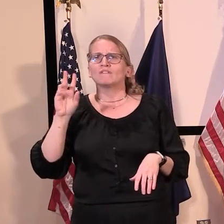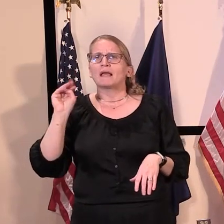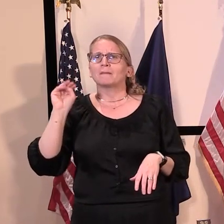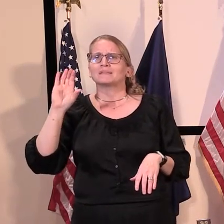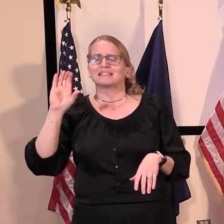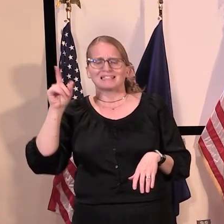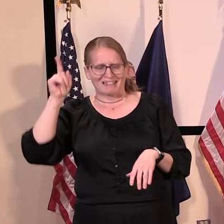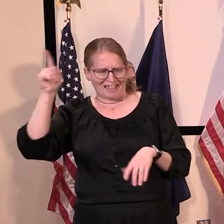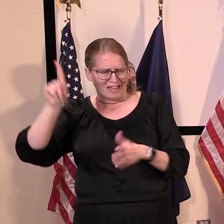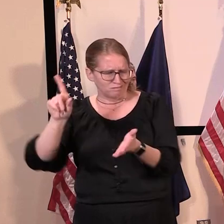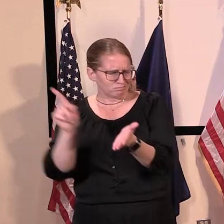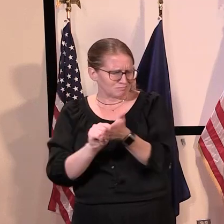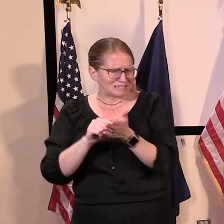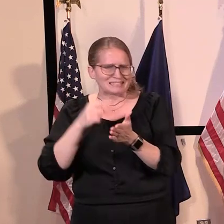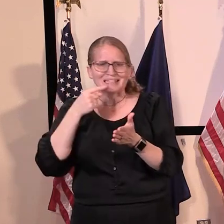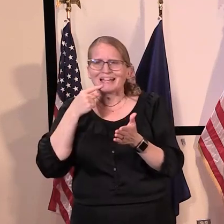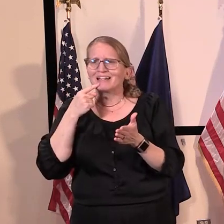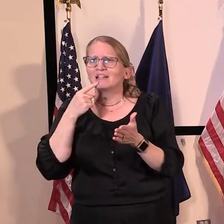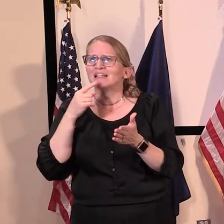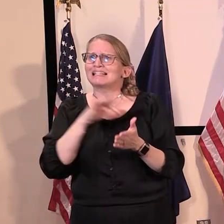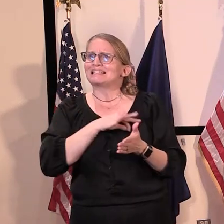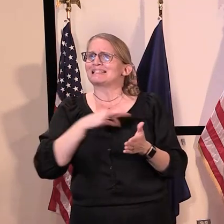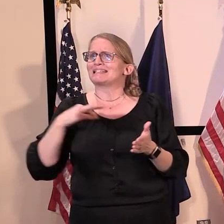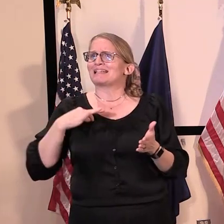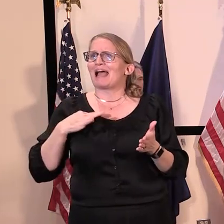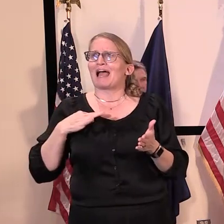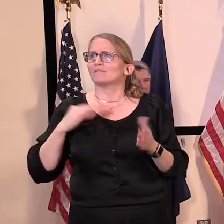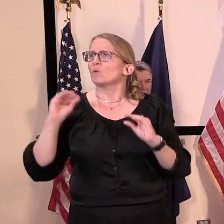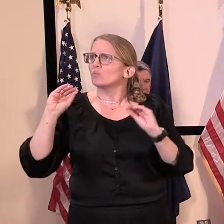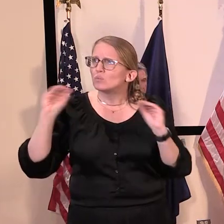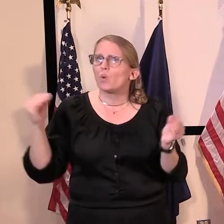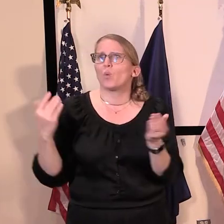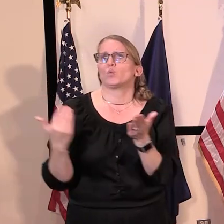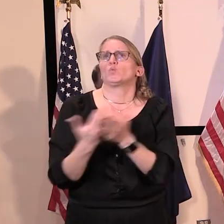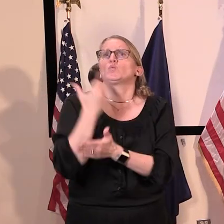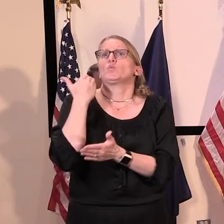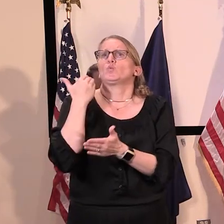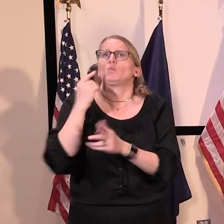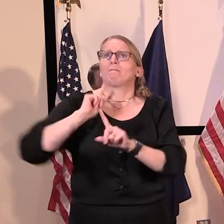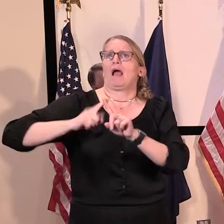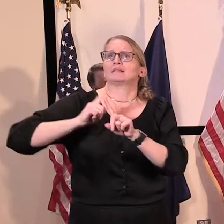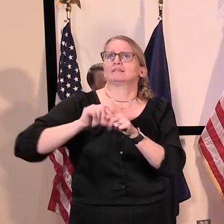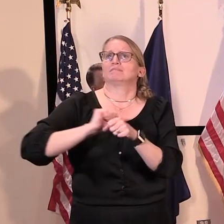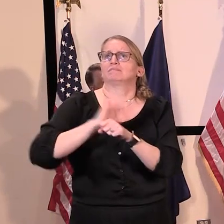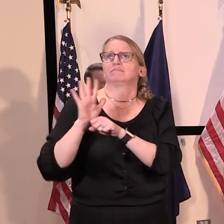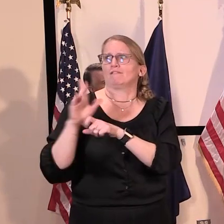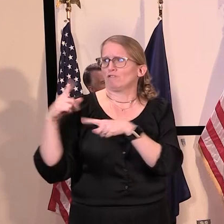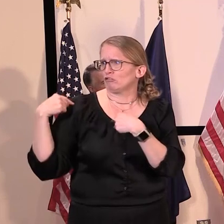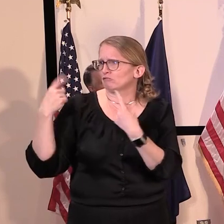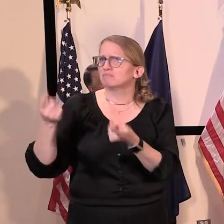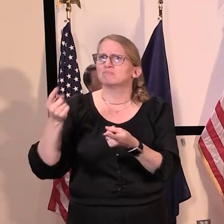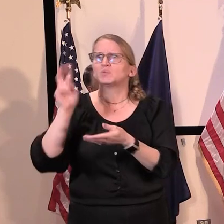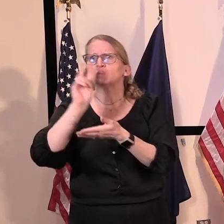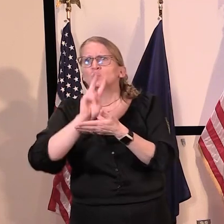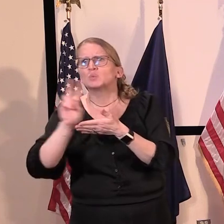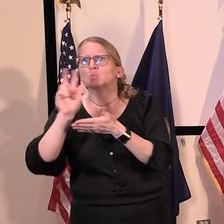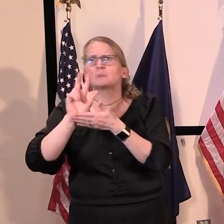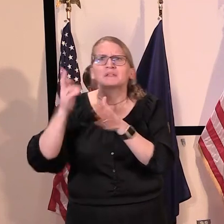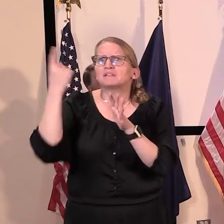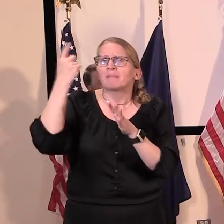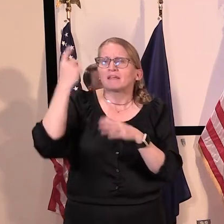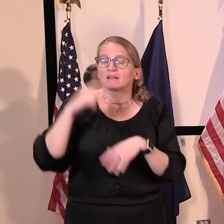staff in a couple of weeks, I guess. Is that, uh, typical of all the hospitals in the state that, uh, the staff are, are